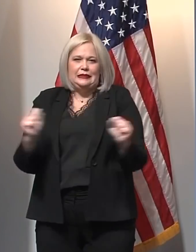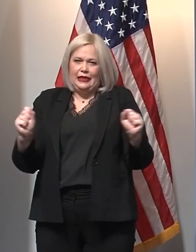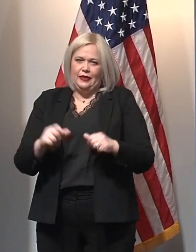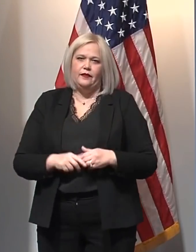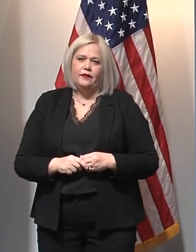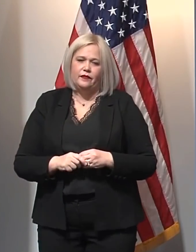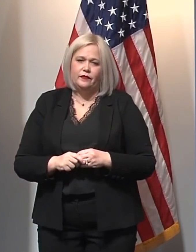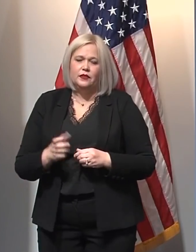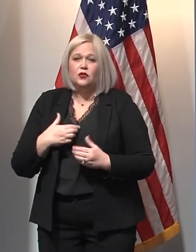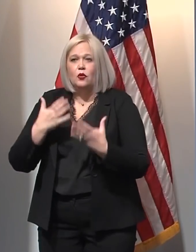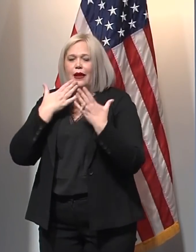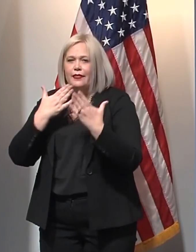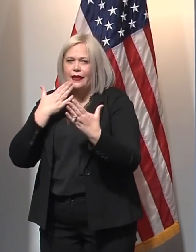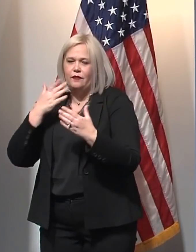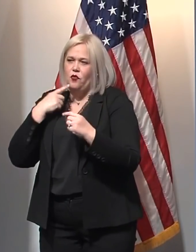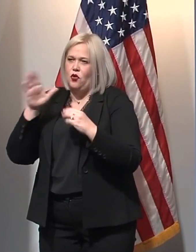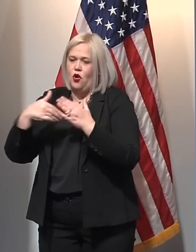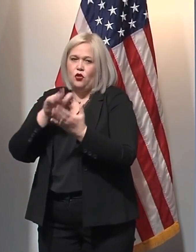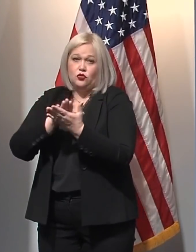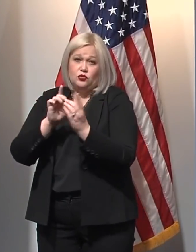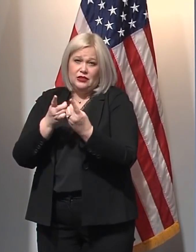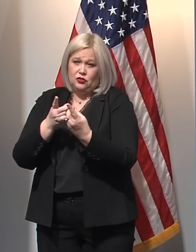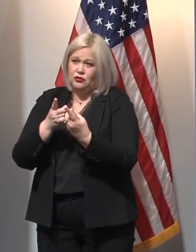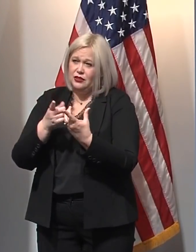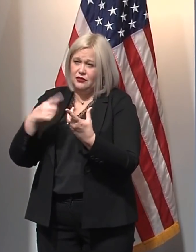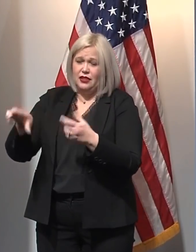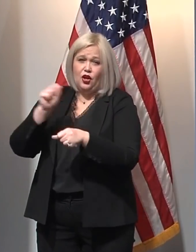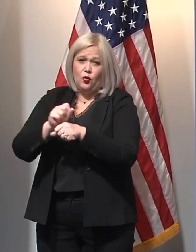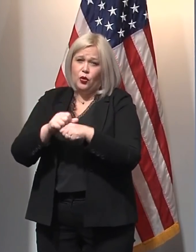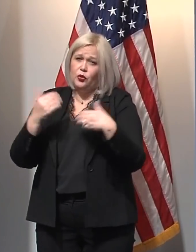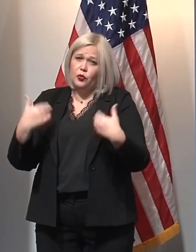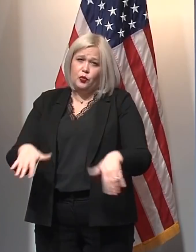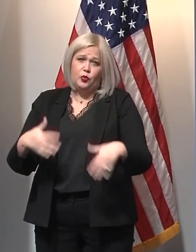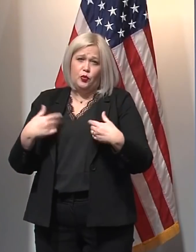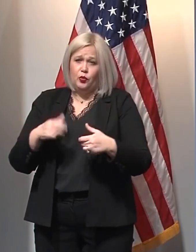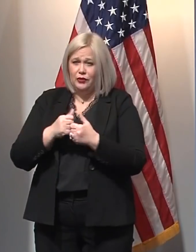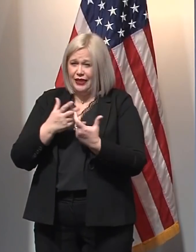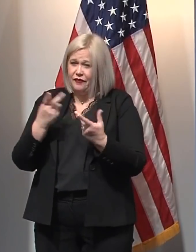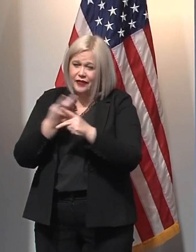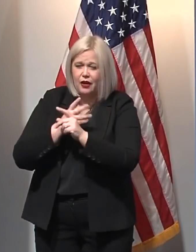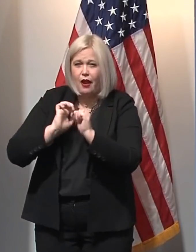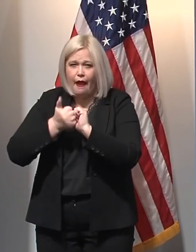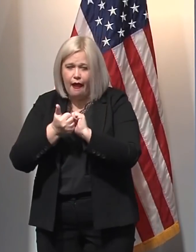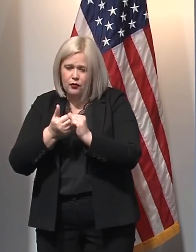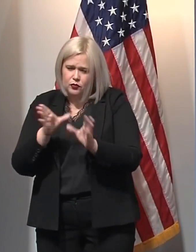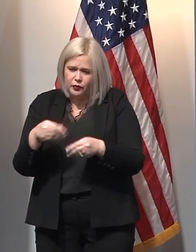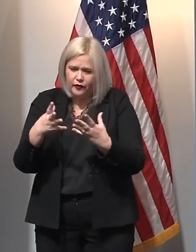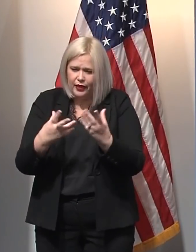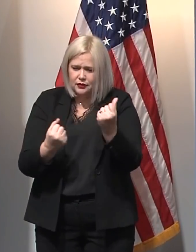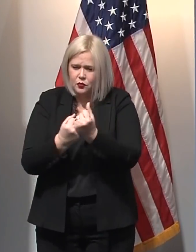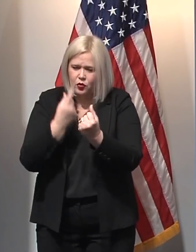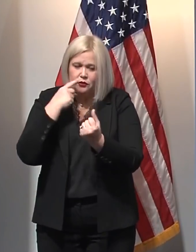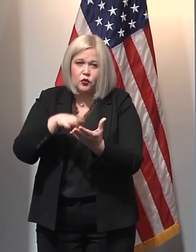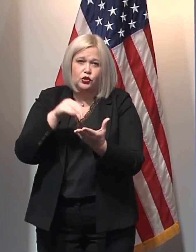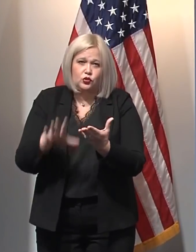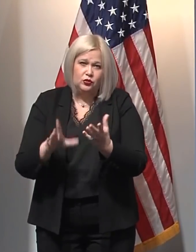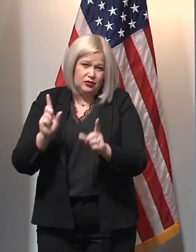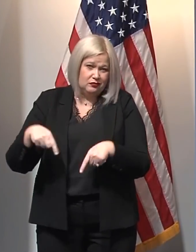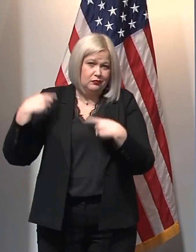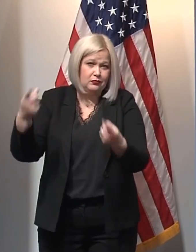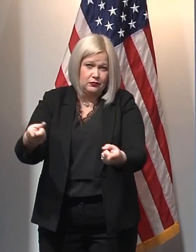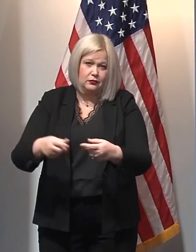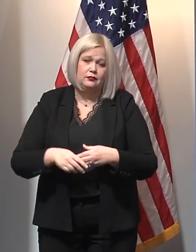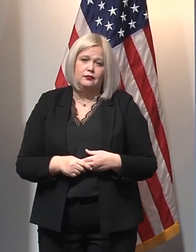leadership that is happening in districts across Michigan. They've been creative and they've been truly committed to supporting our students. students.